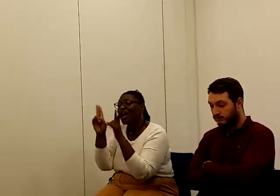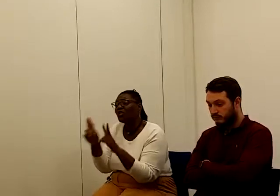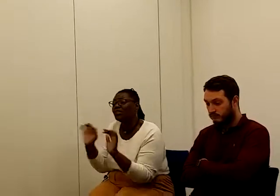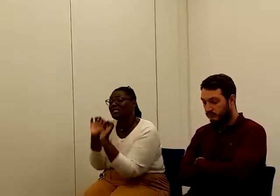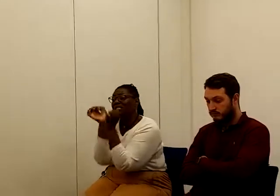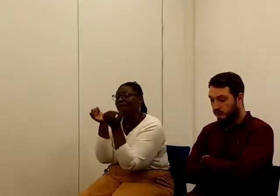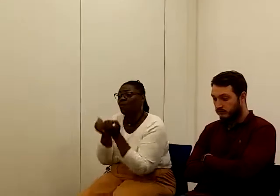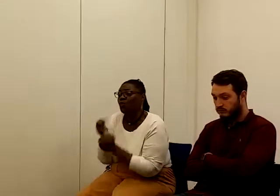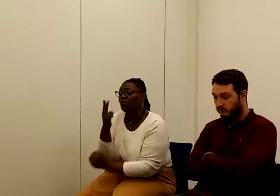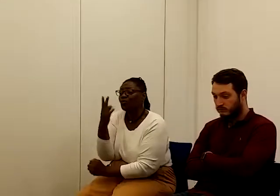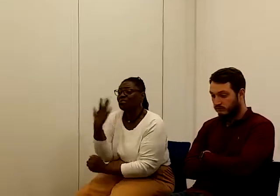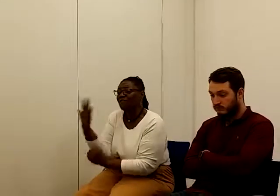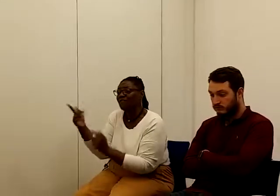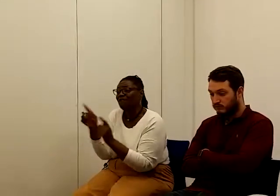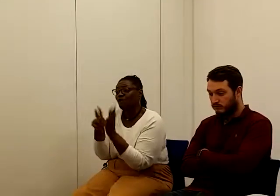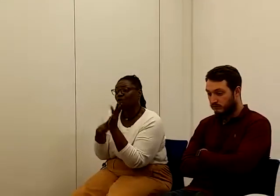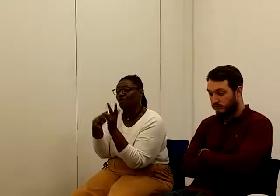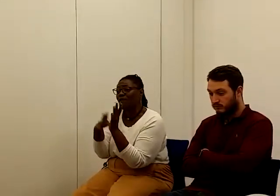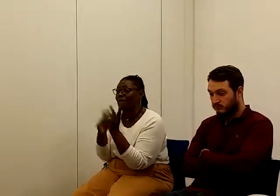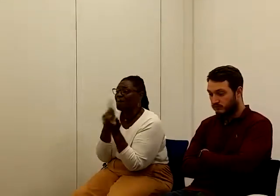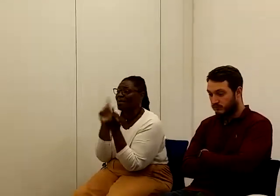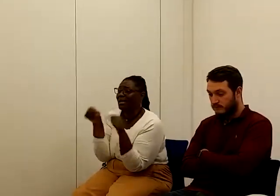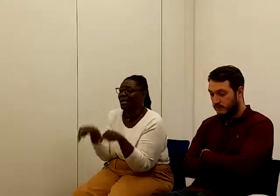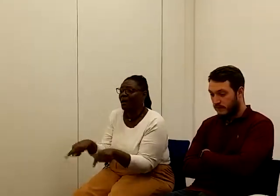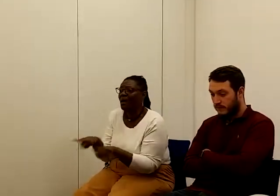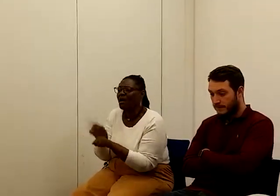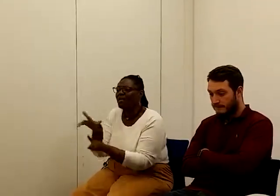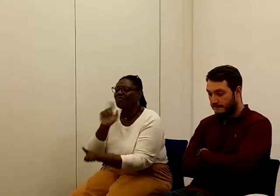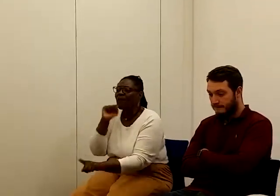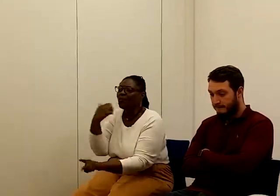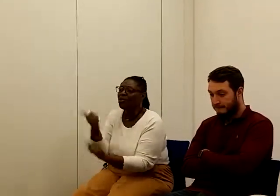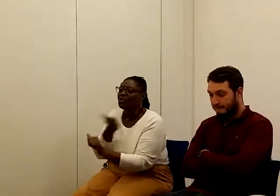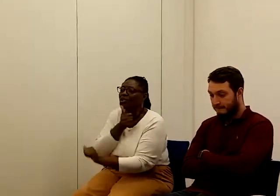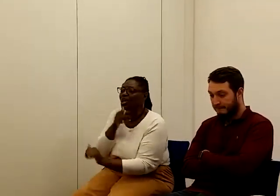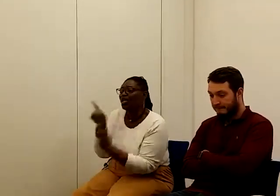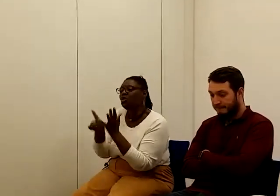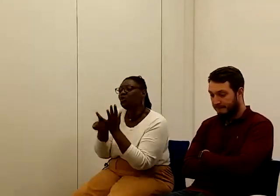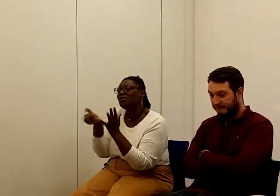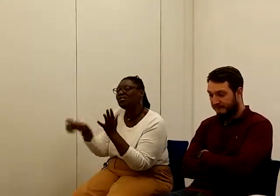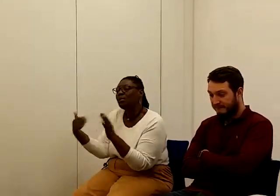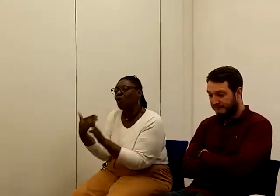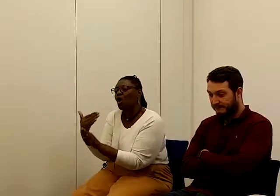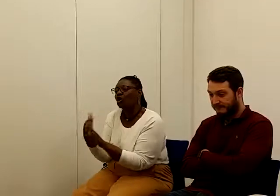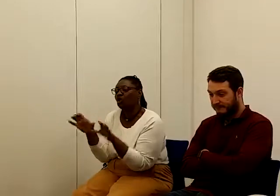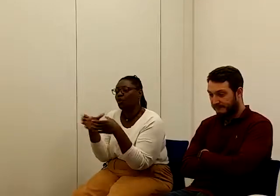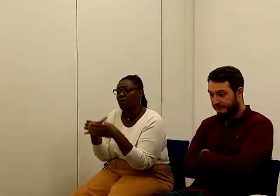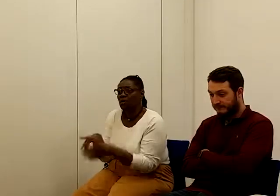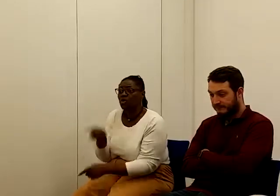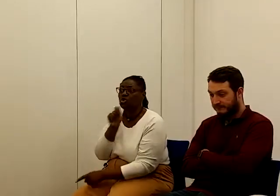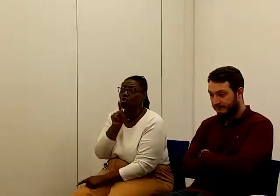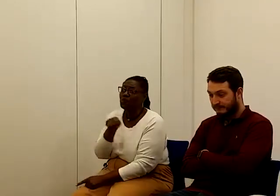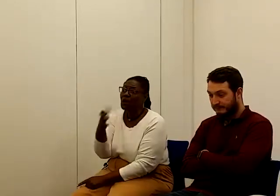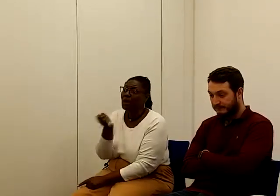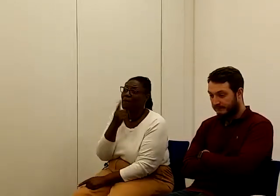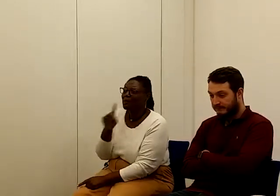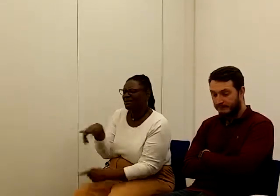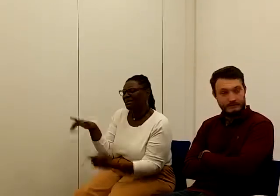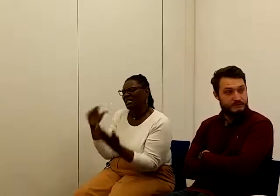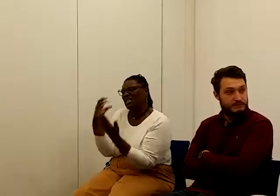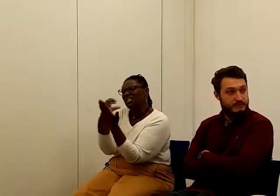25th of November here around, which is going to be a UC workshop. You've come up with a line, conditionality is wrong